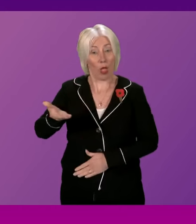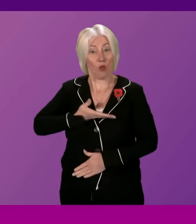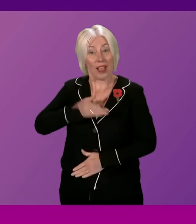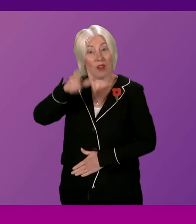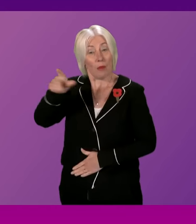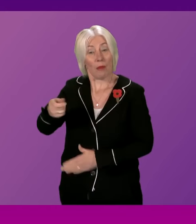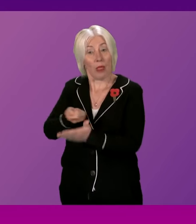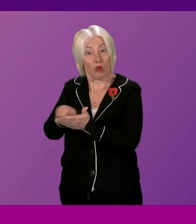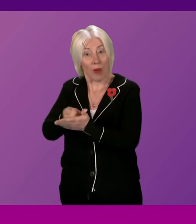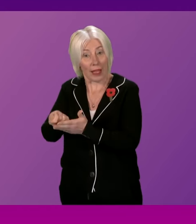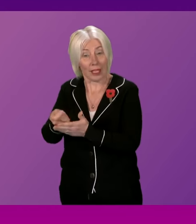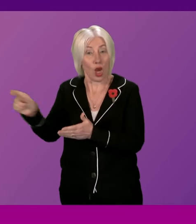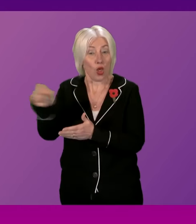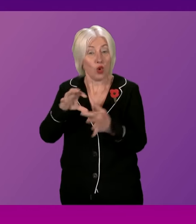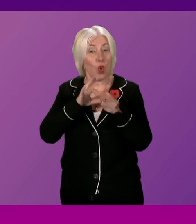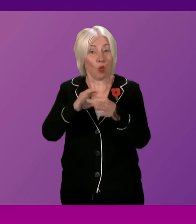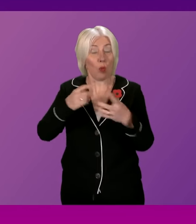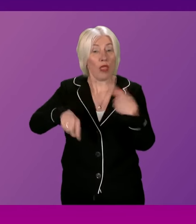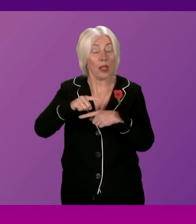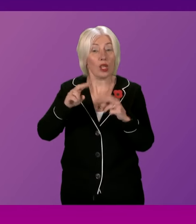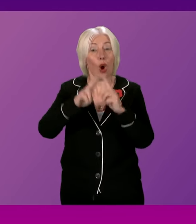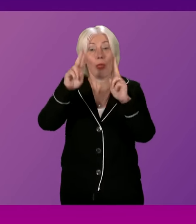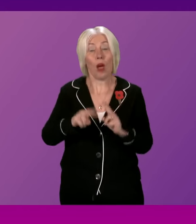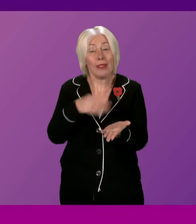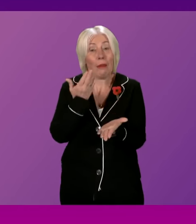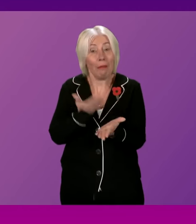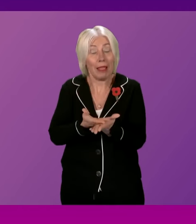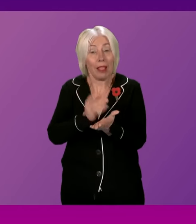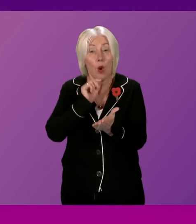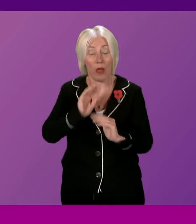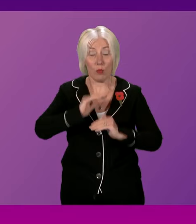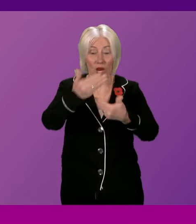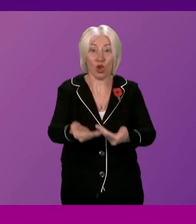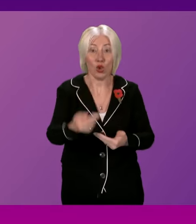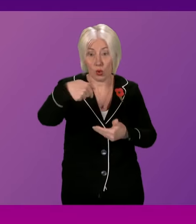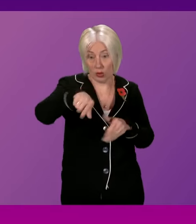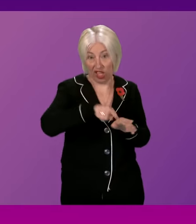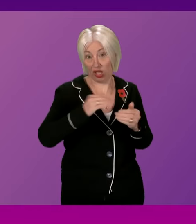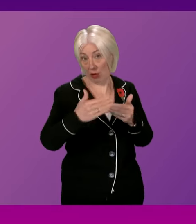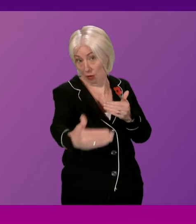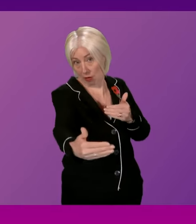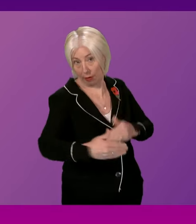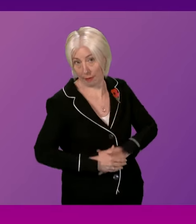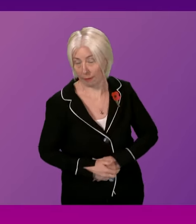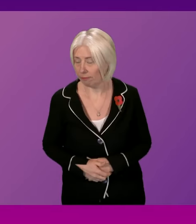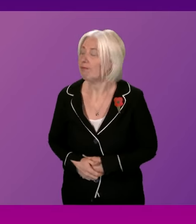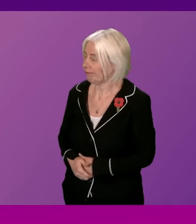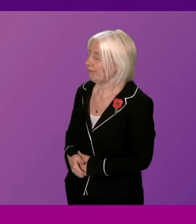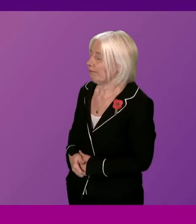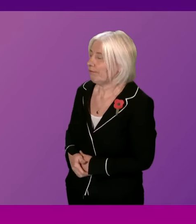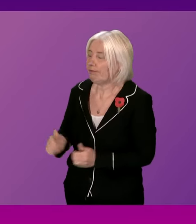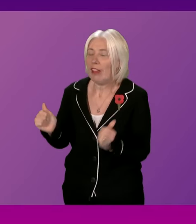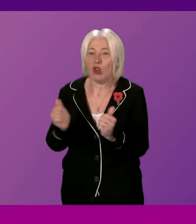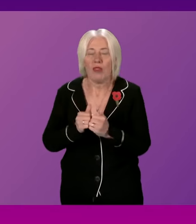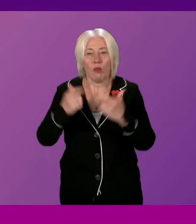constructively with this Government on the Housing Bill when it's introduced this parliamentary year? First Minister. I do, and I welcome the